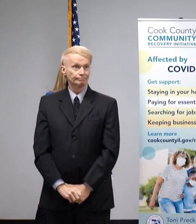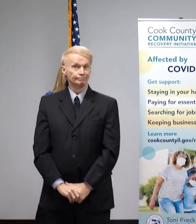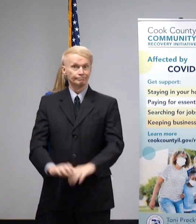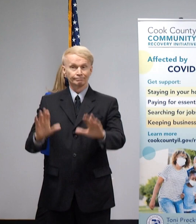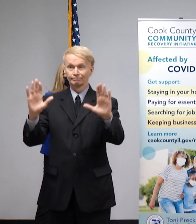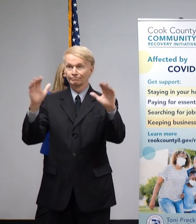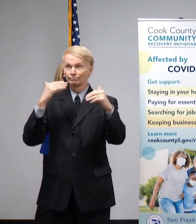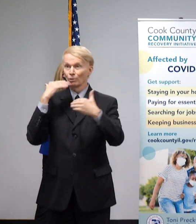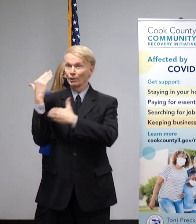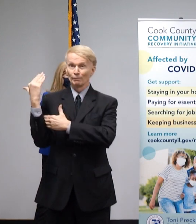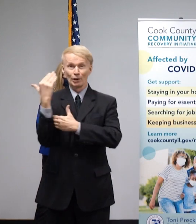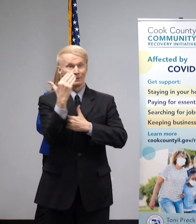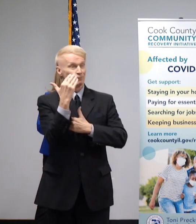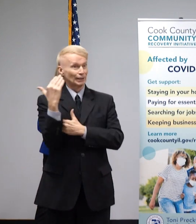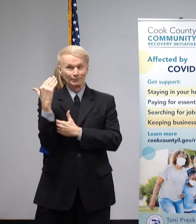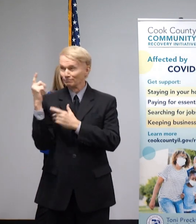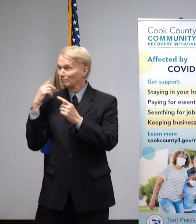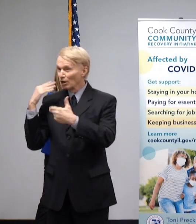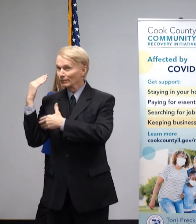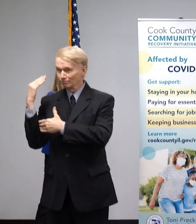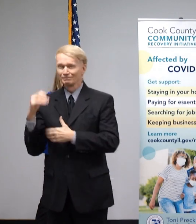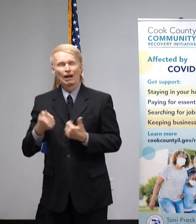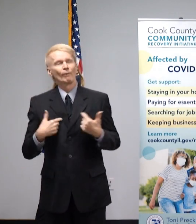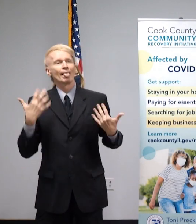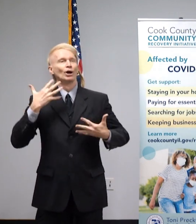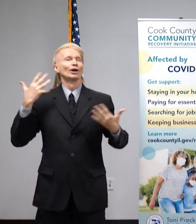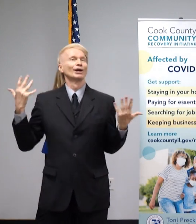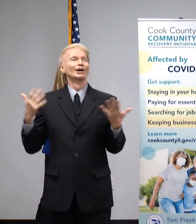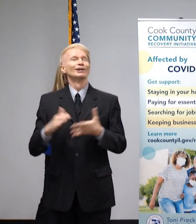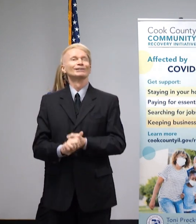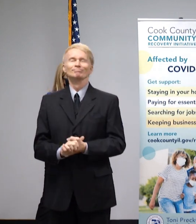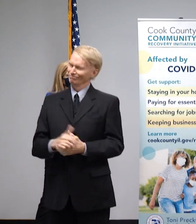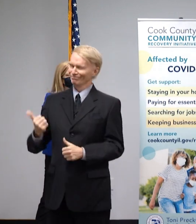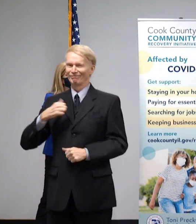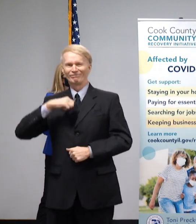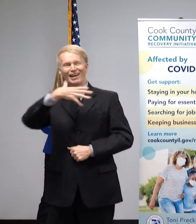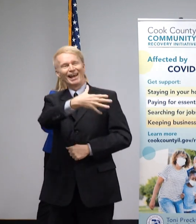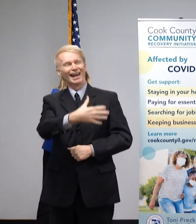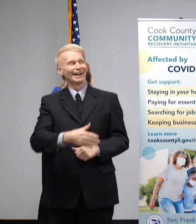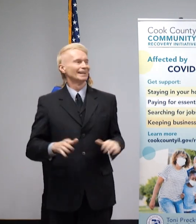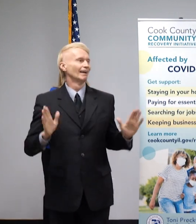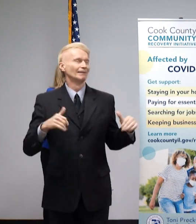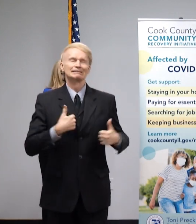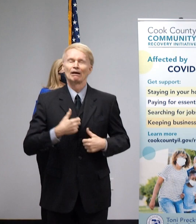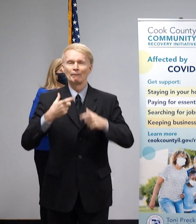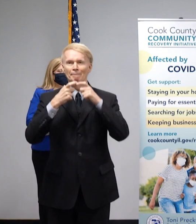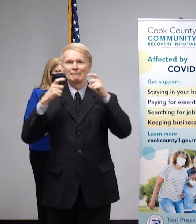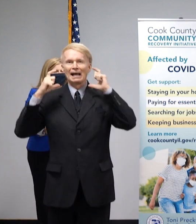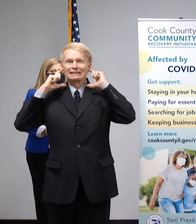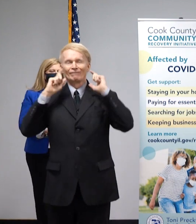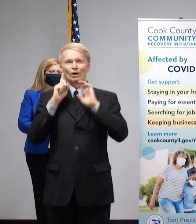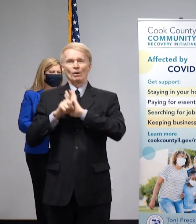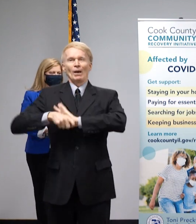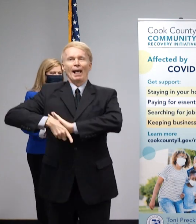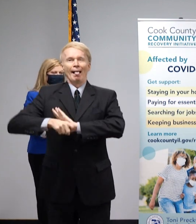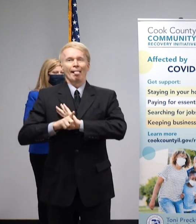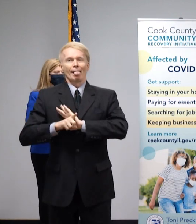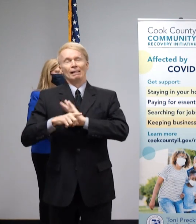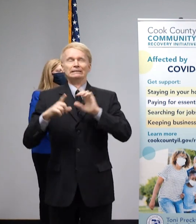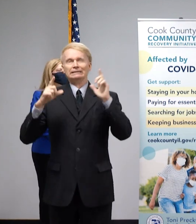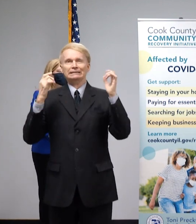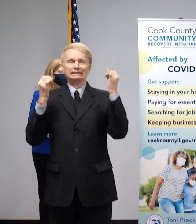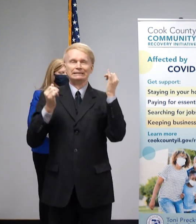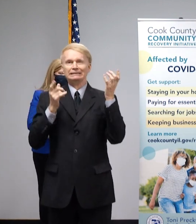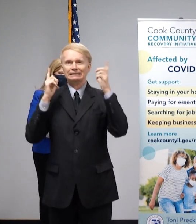Good morning, everyone. Good morning. How do I look? I was just concerned. I've had this mask on for a little bit and get a little self-conscious